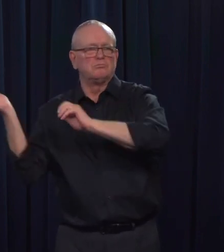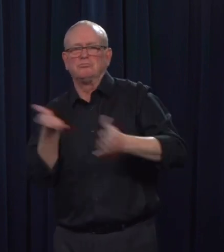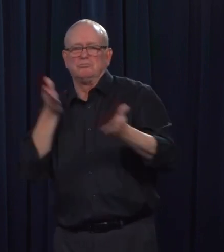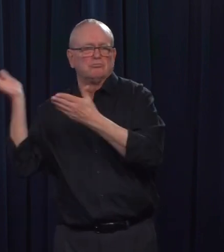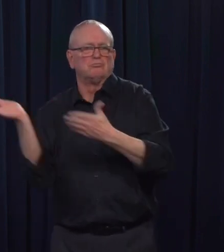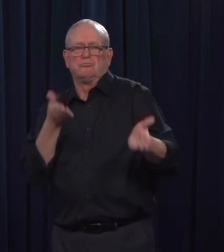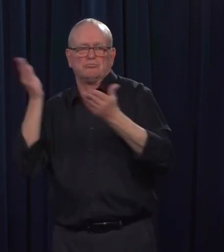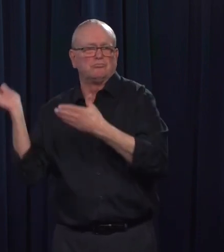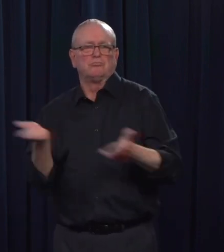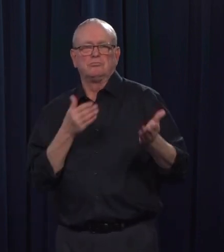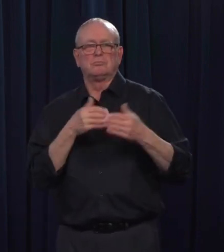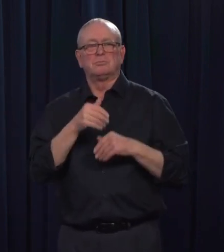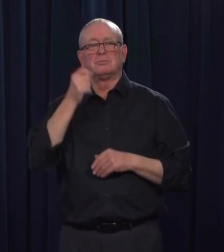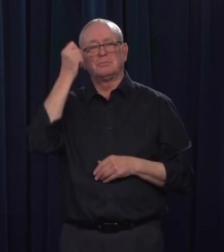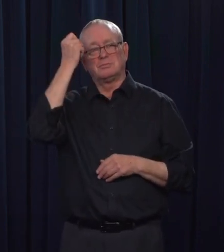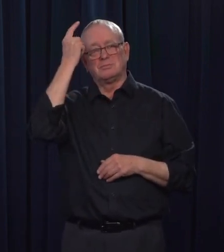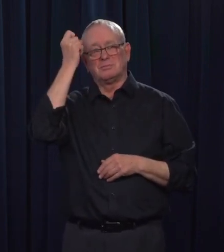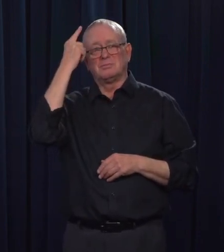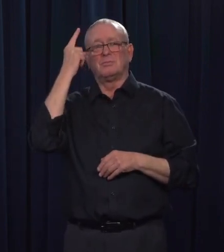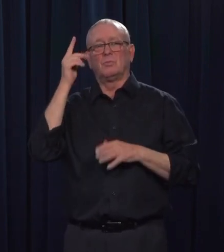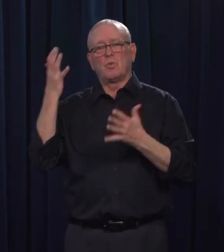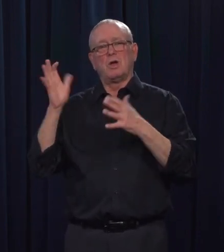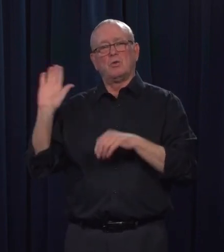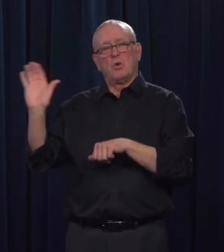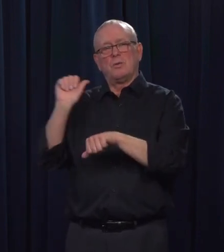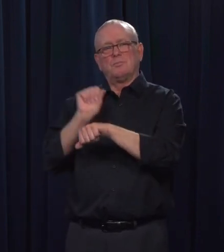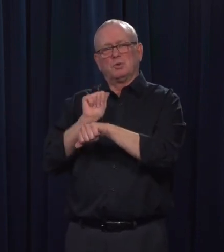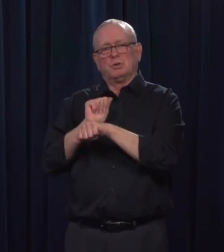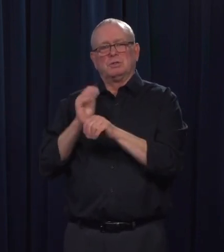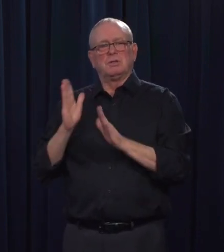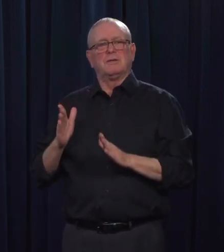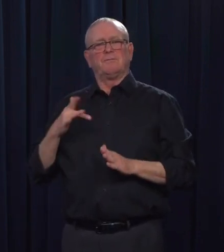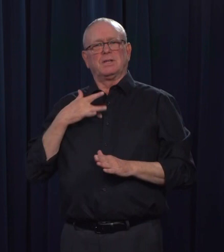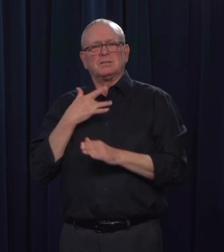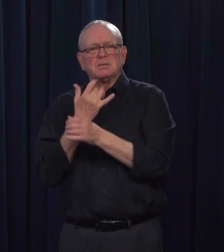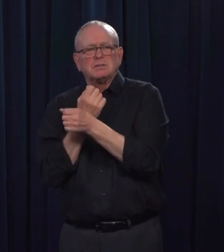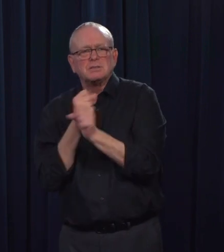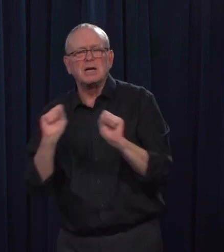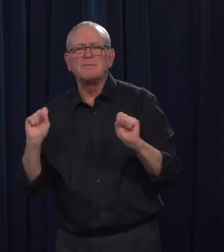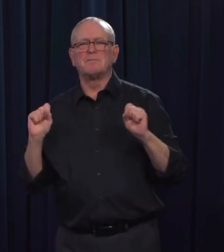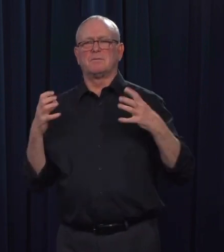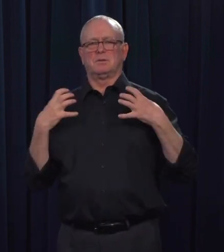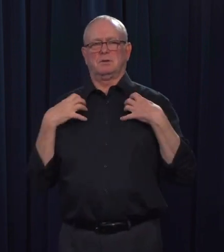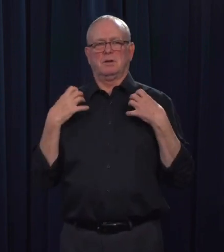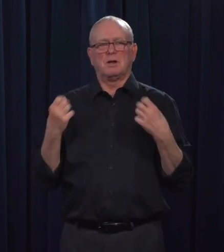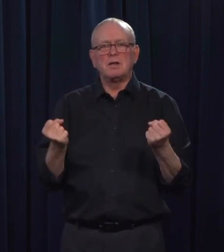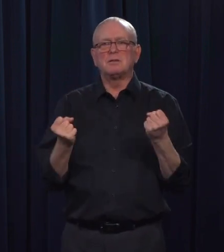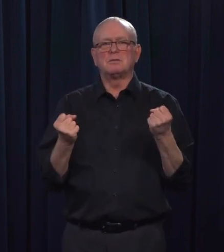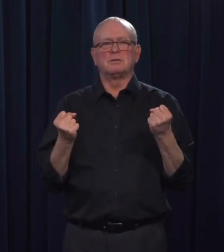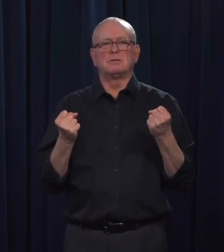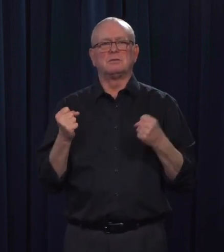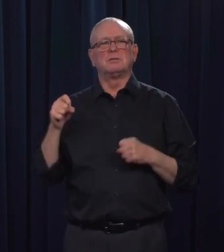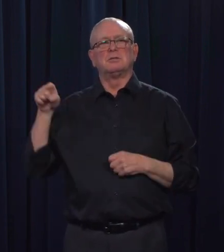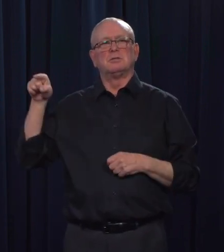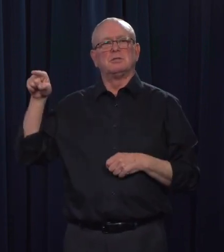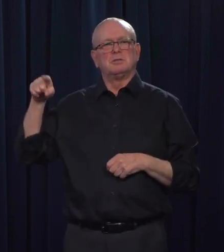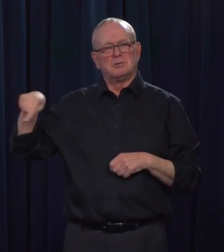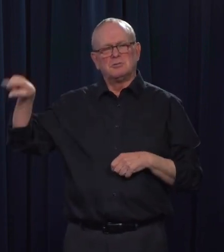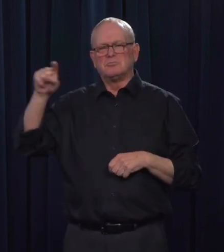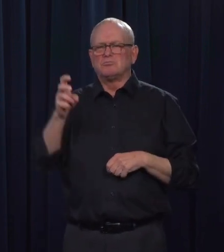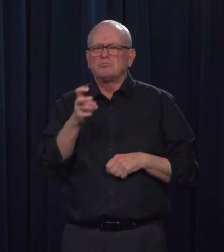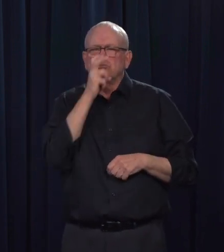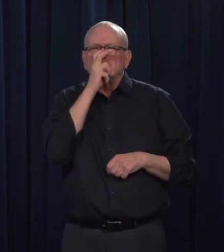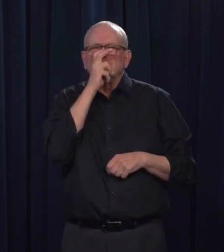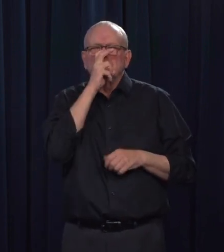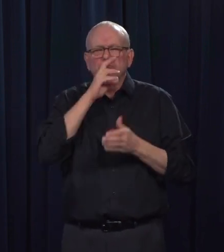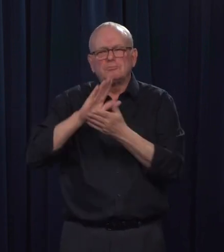ensure product safety. Food processors are already subject to very strict sanitation protocols and practices, but are also